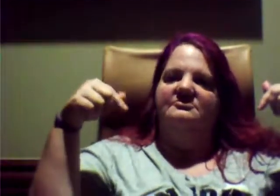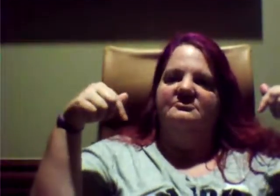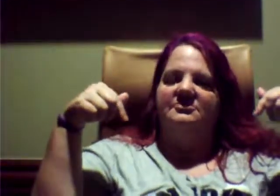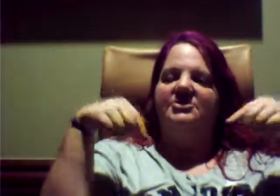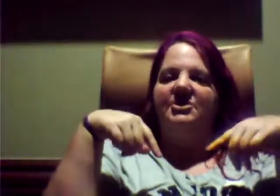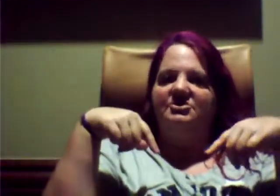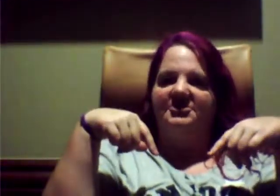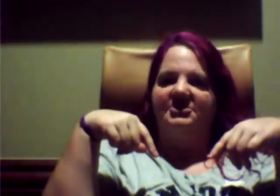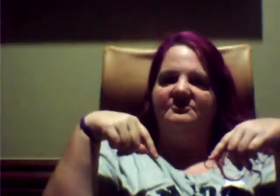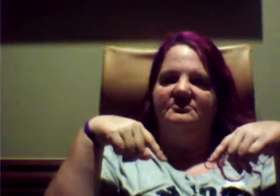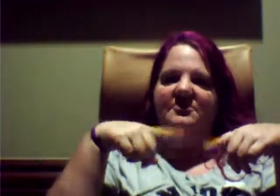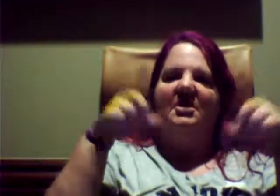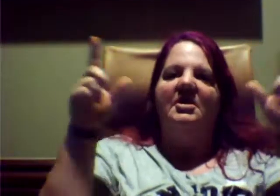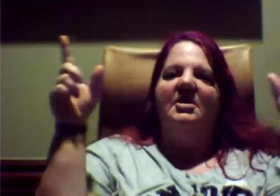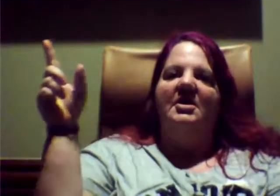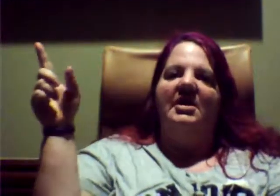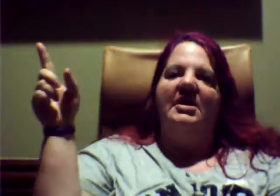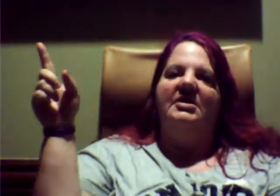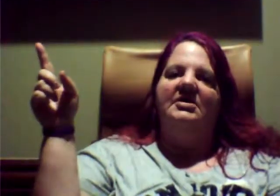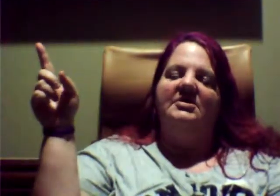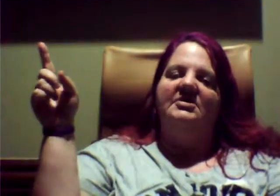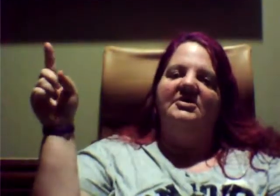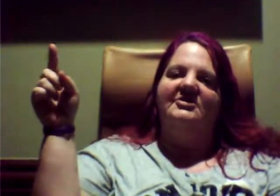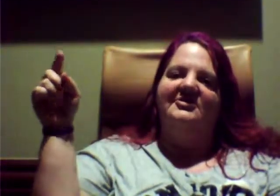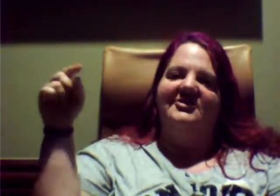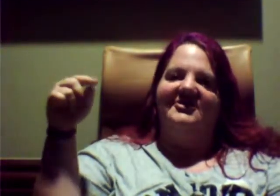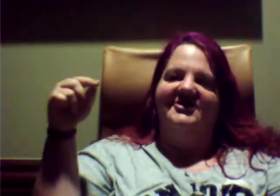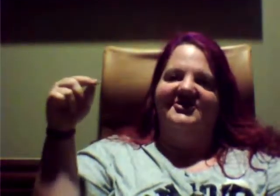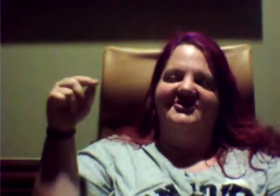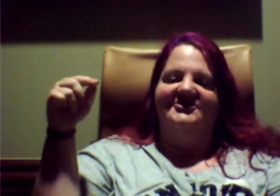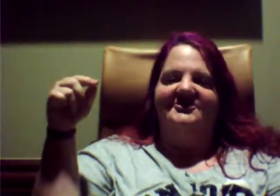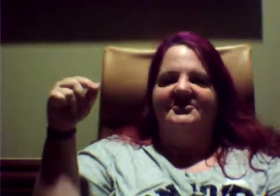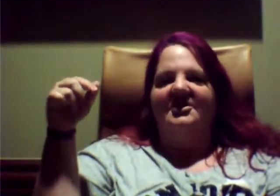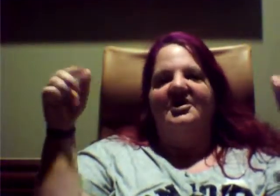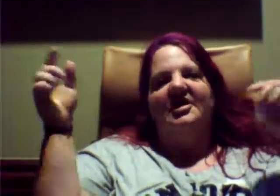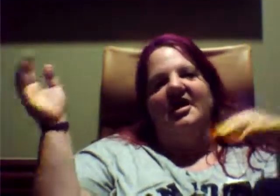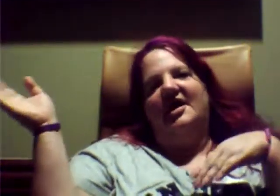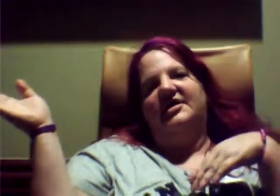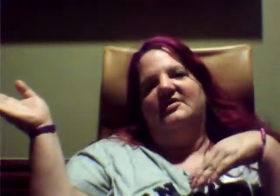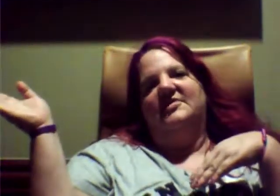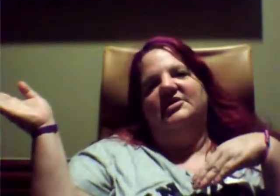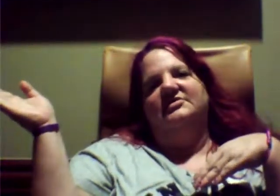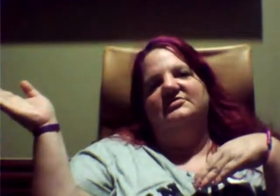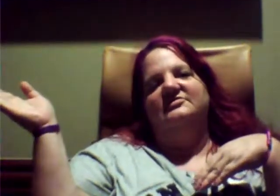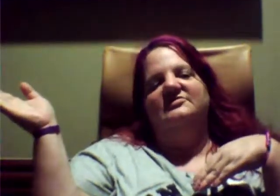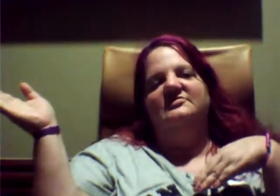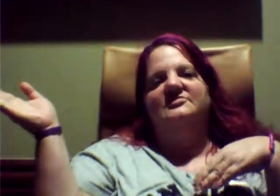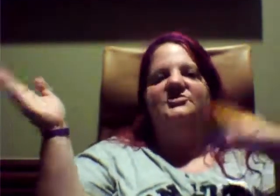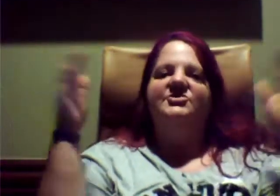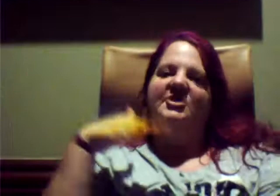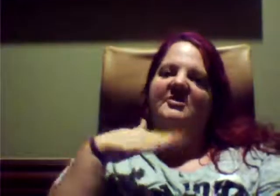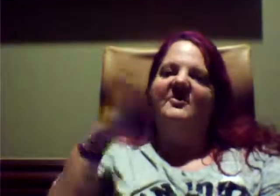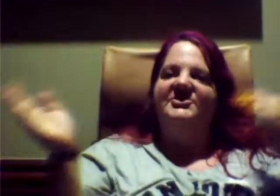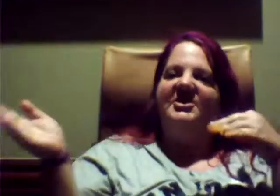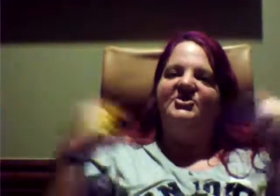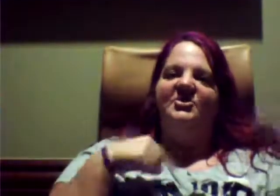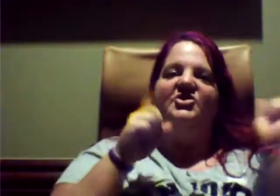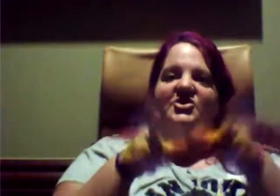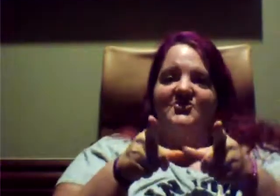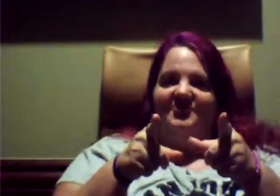this channel is Angel Bunny. And I can't wait to share my Wednesdays